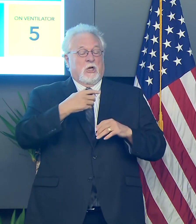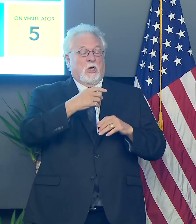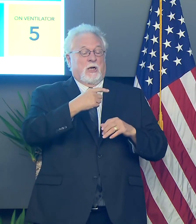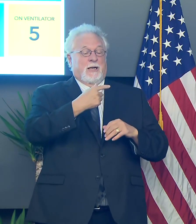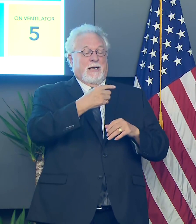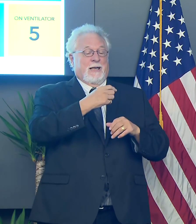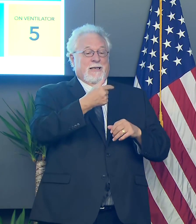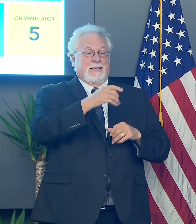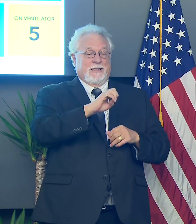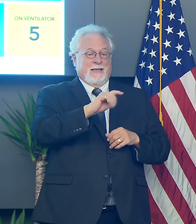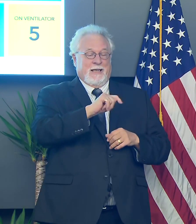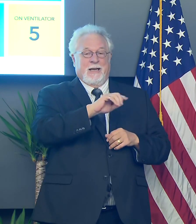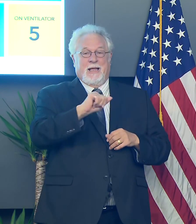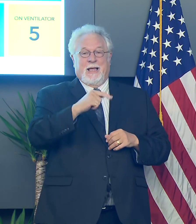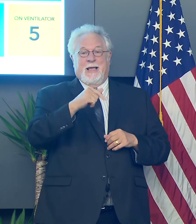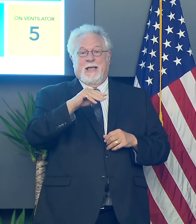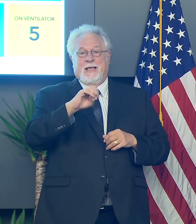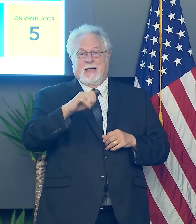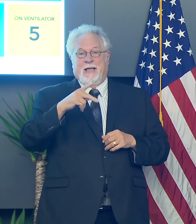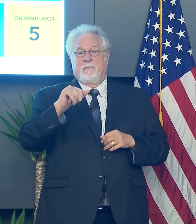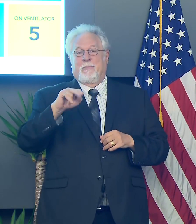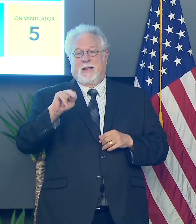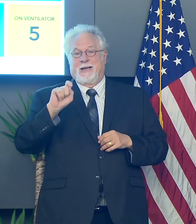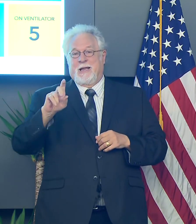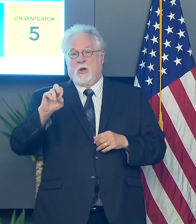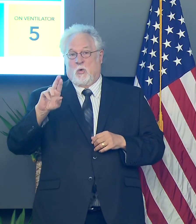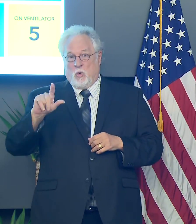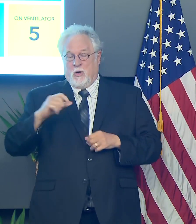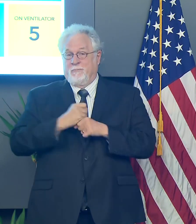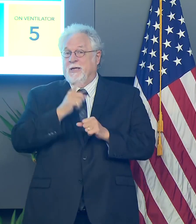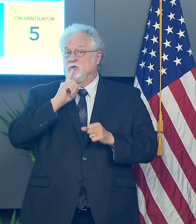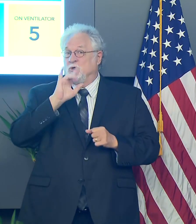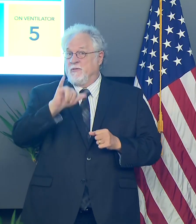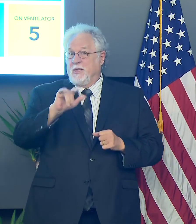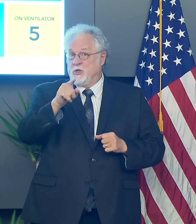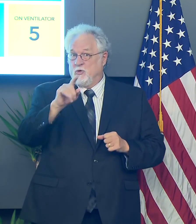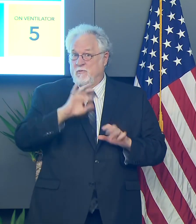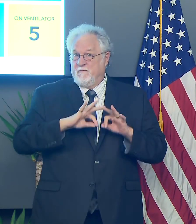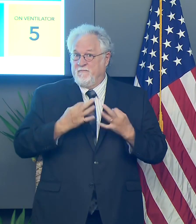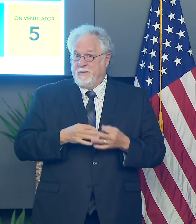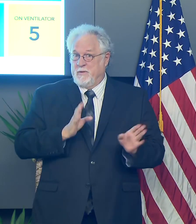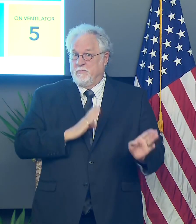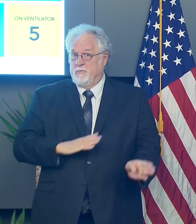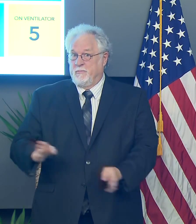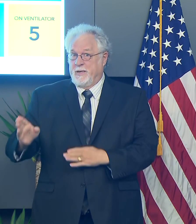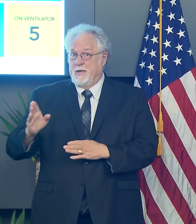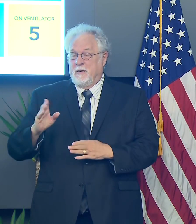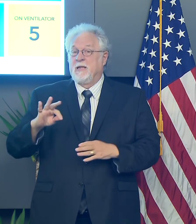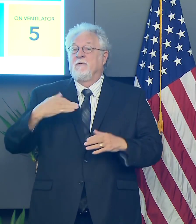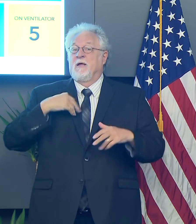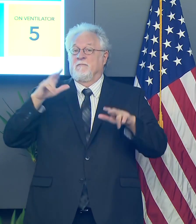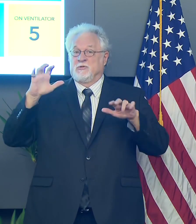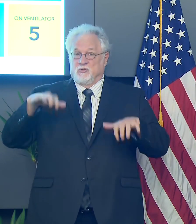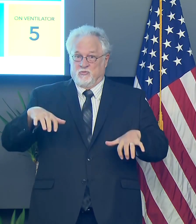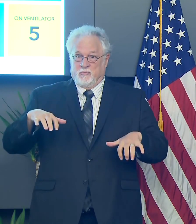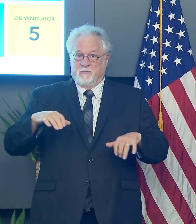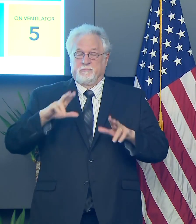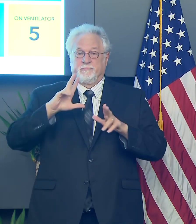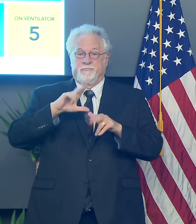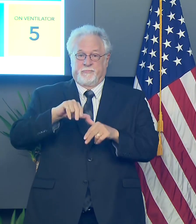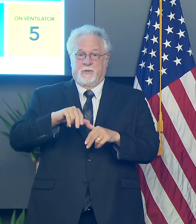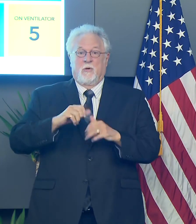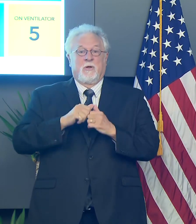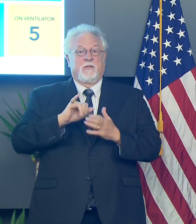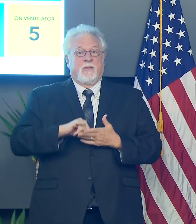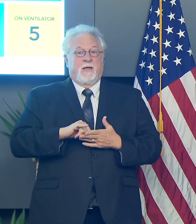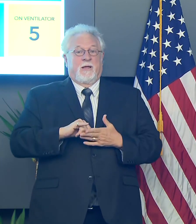getagameplan.org to make sure that you and your family are prepared in case of a storm. So